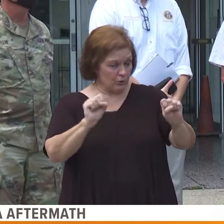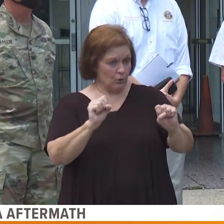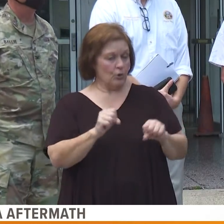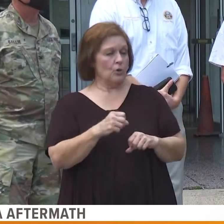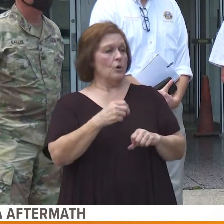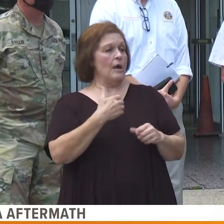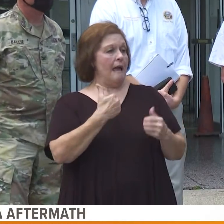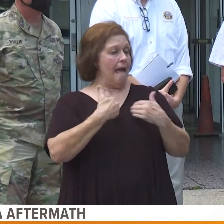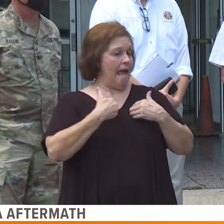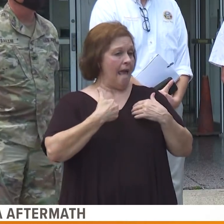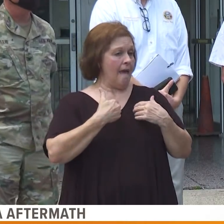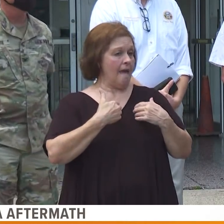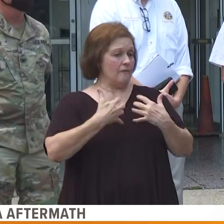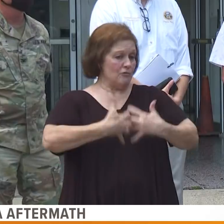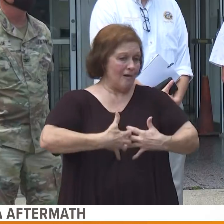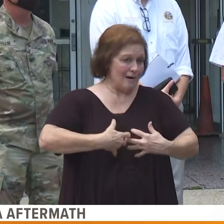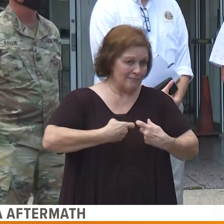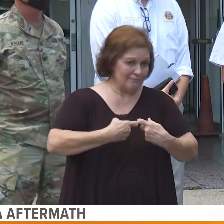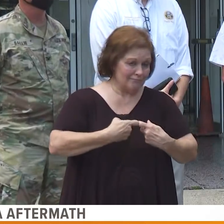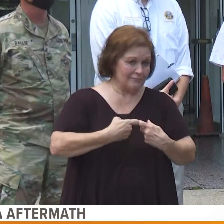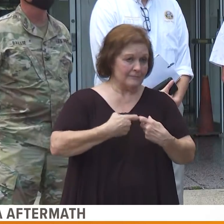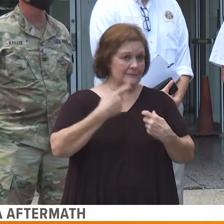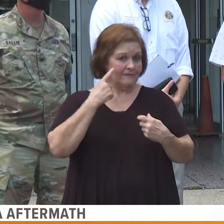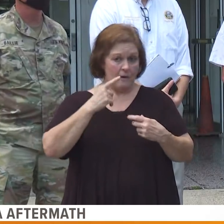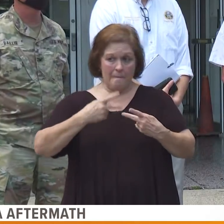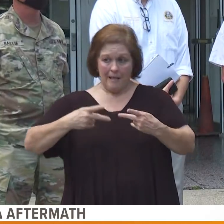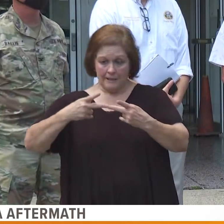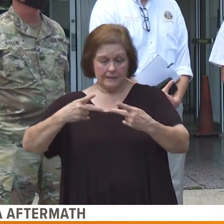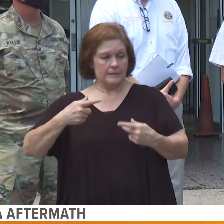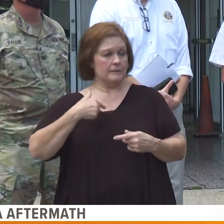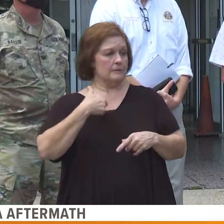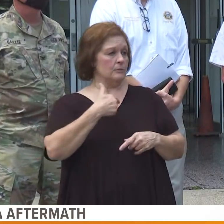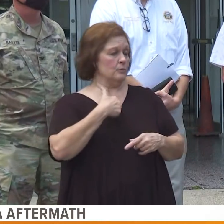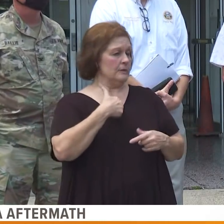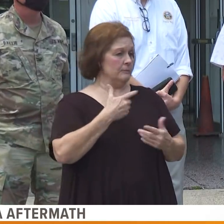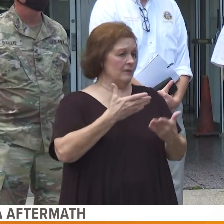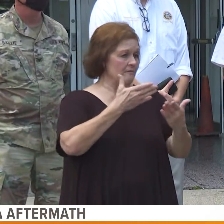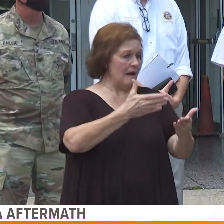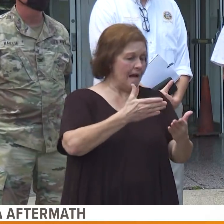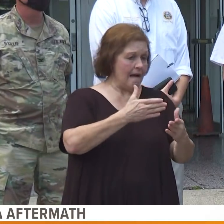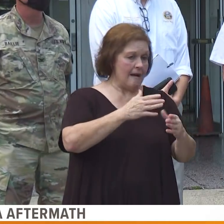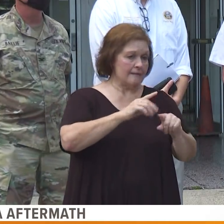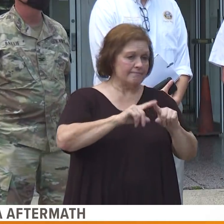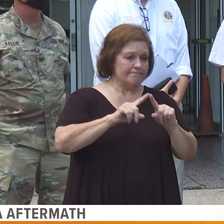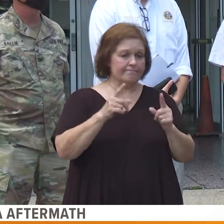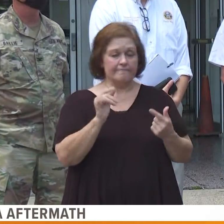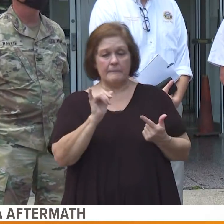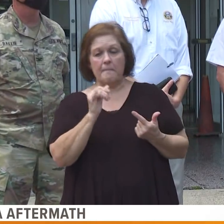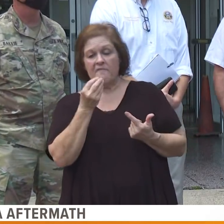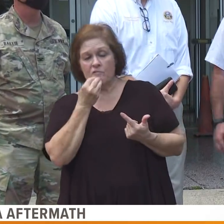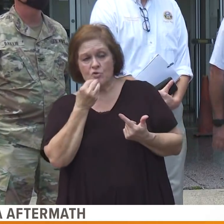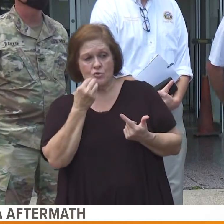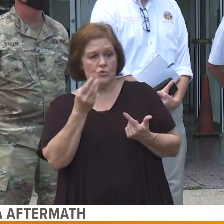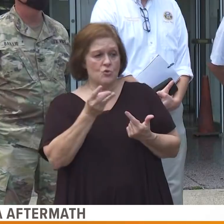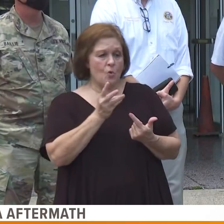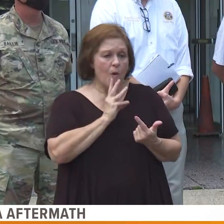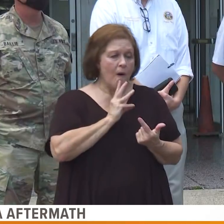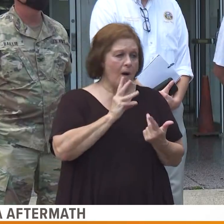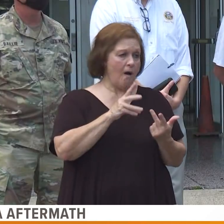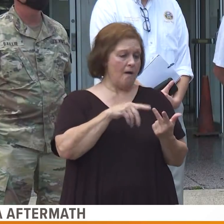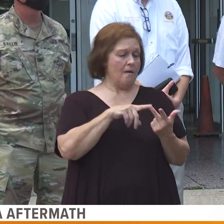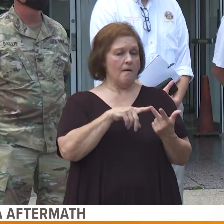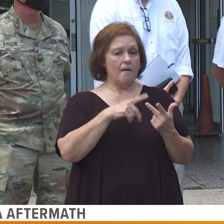generators to critical facilities, and we are providing commodities such as food, water,